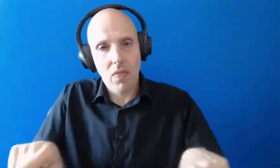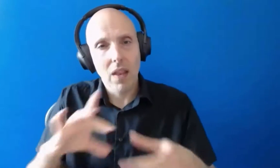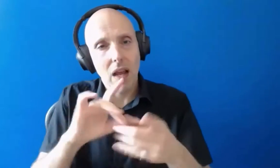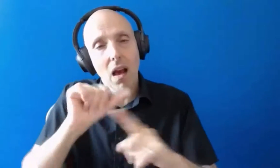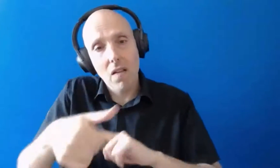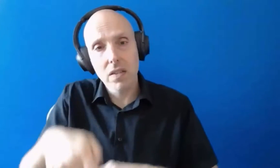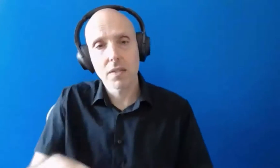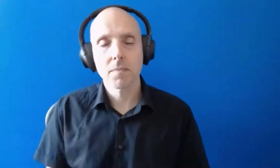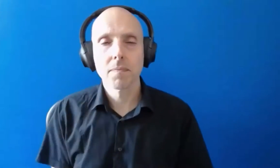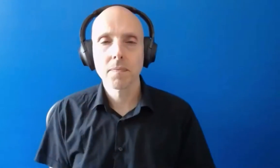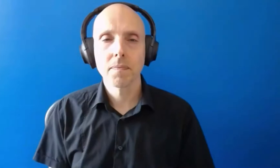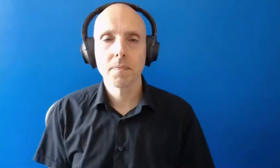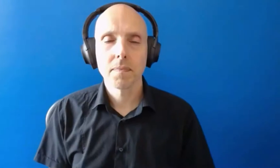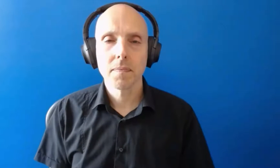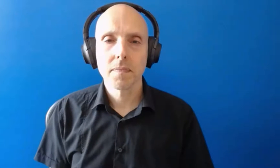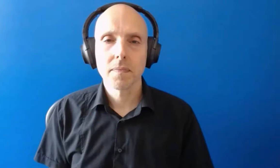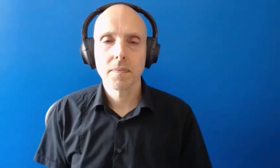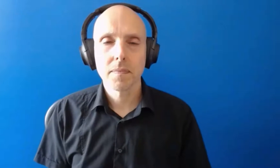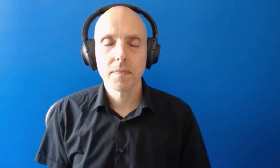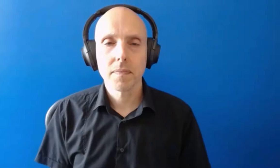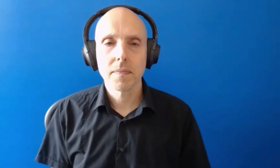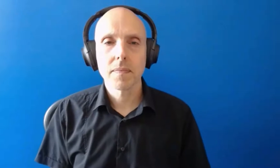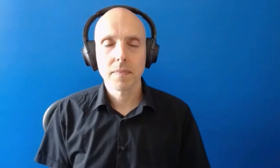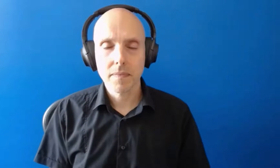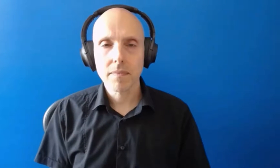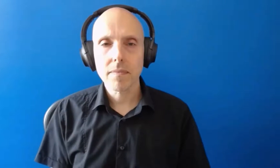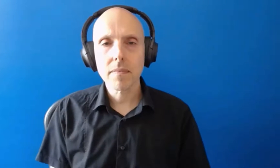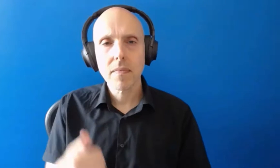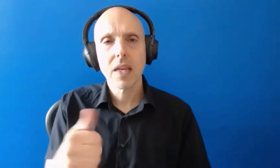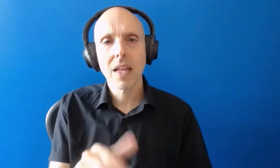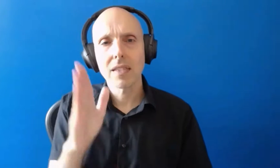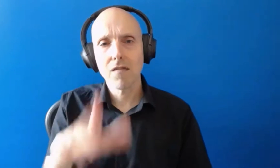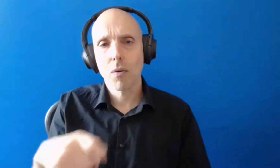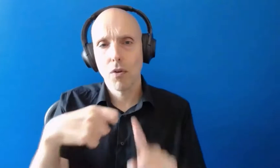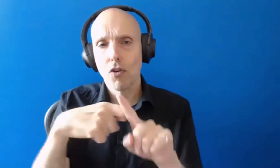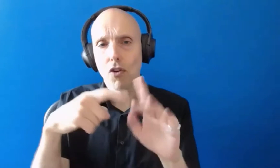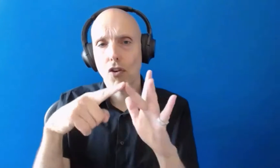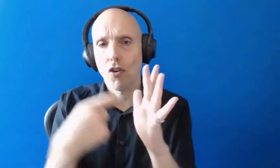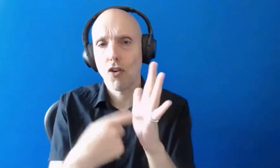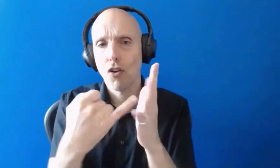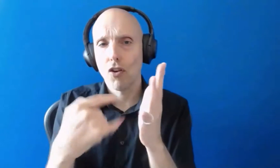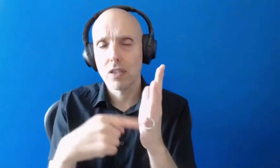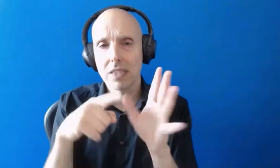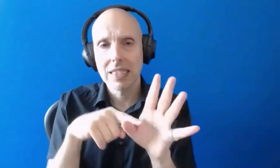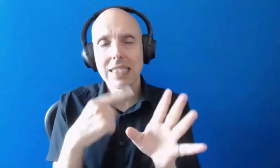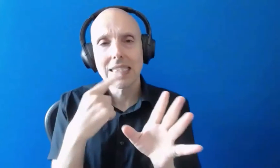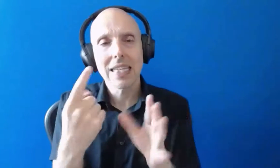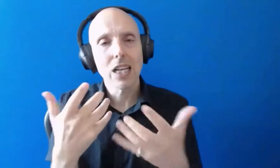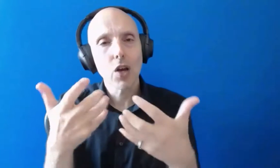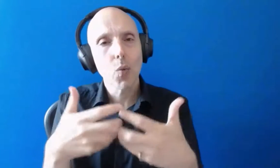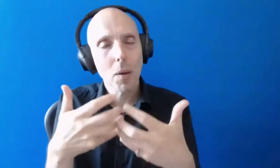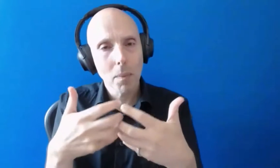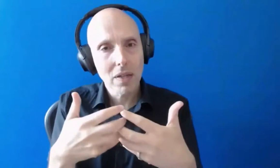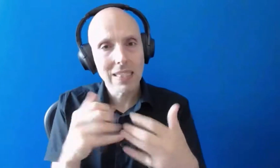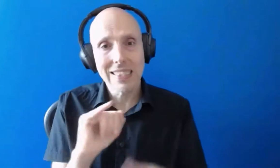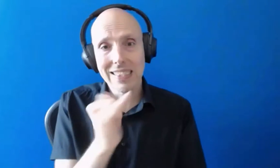great thank you um this this next question is from kirsty and she says that specialist equipment you have in sixth form